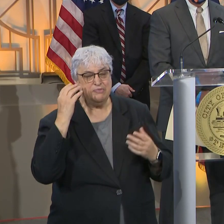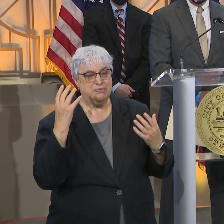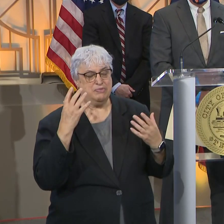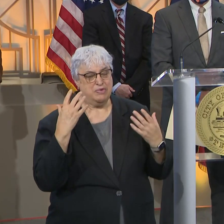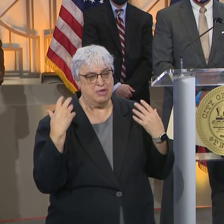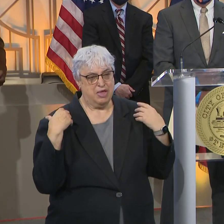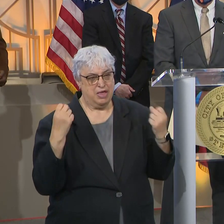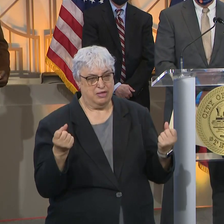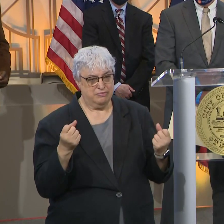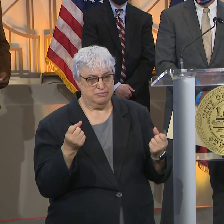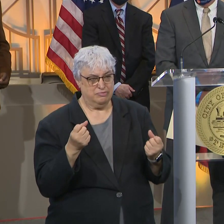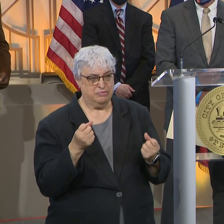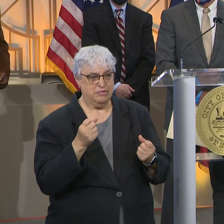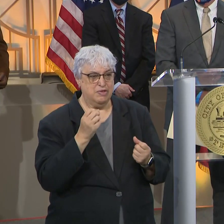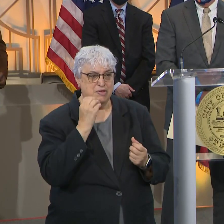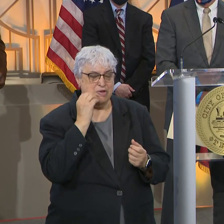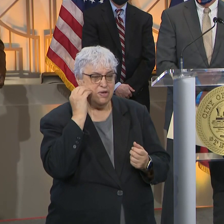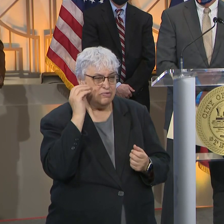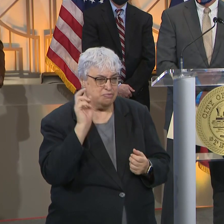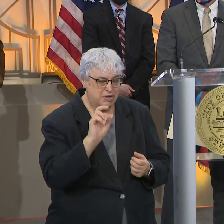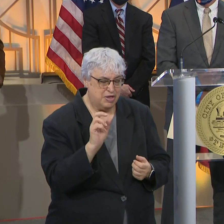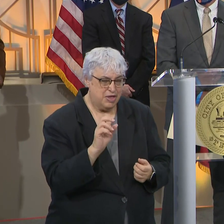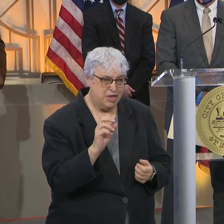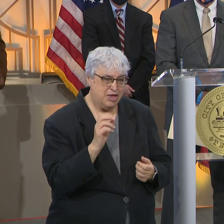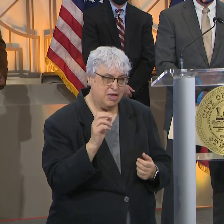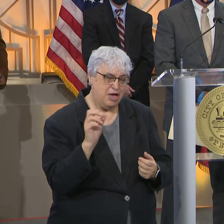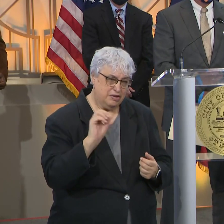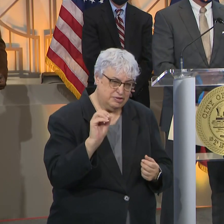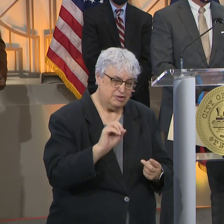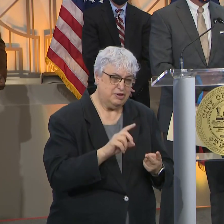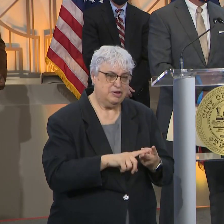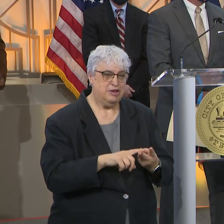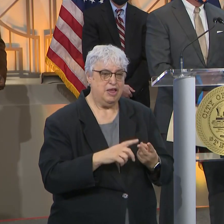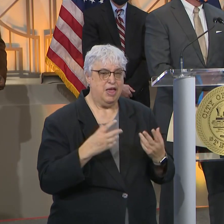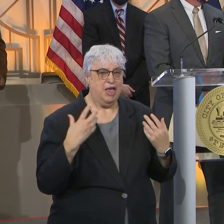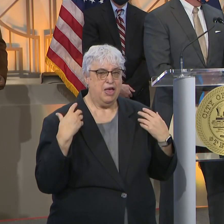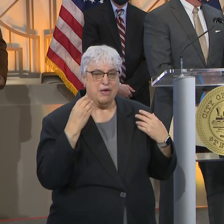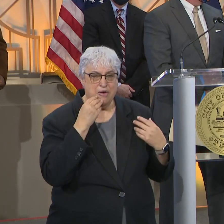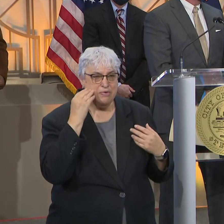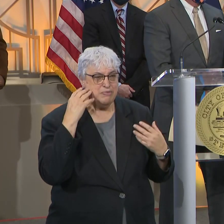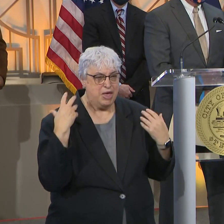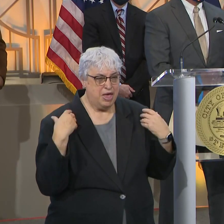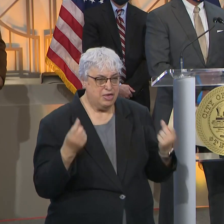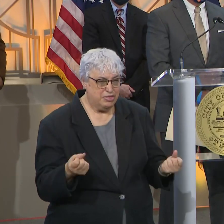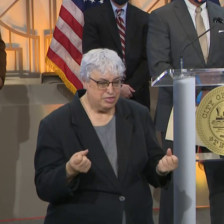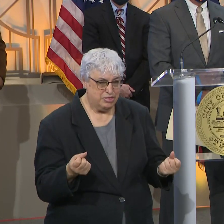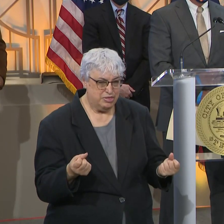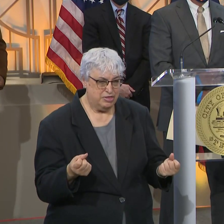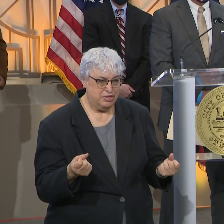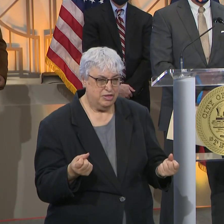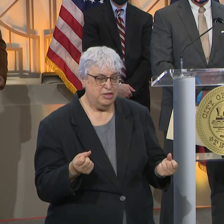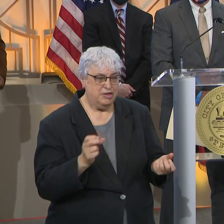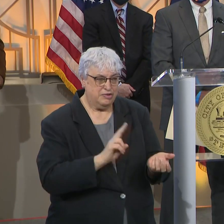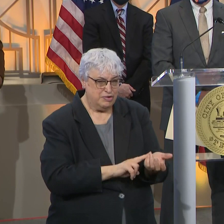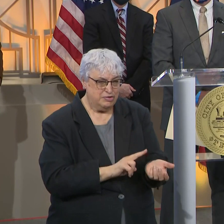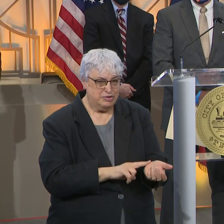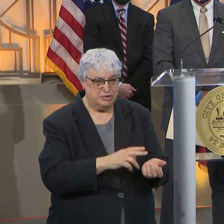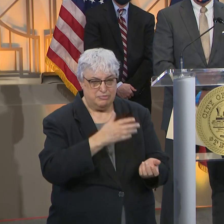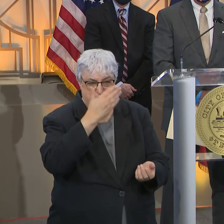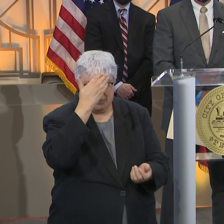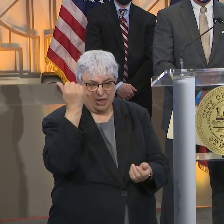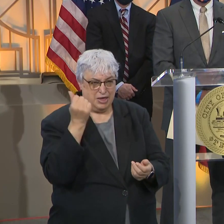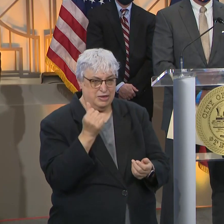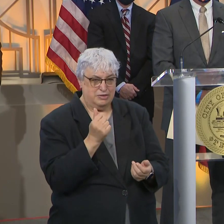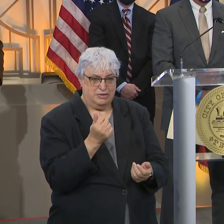adjuncts, like home oxygen, home health nurses that are going that they wouldn't normally do. So, hospitals are really at a very strained position